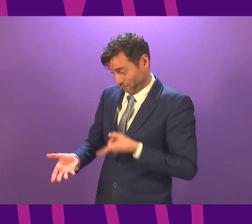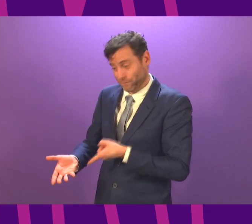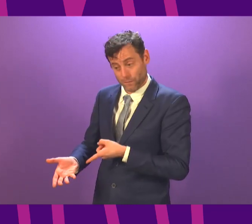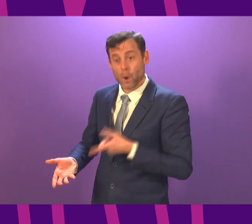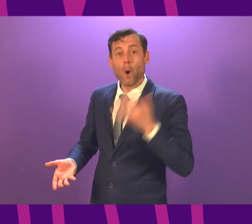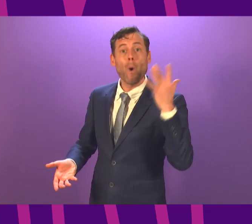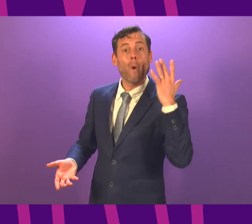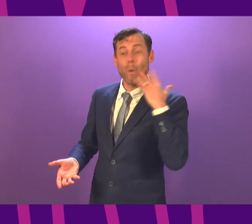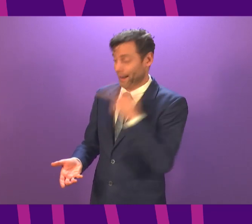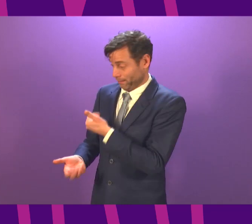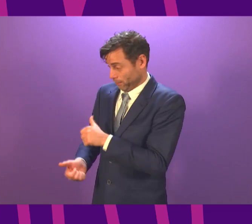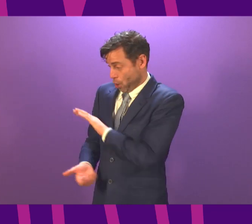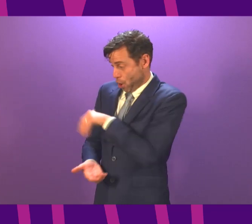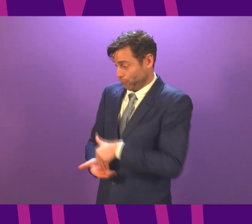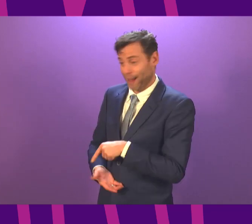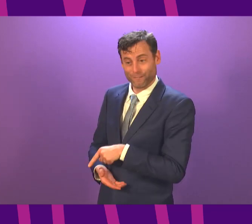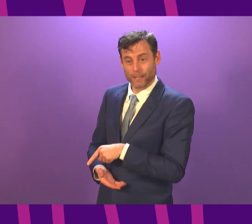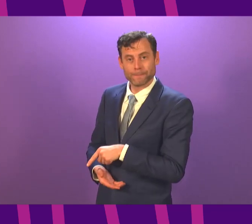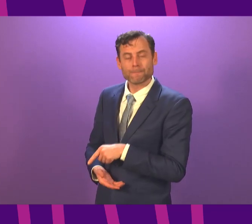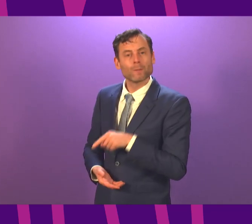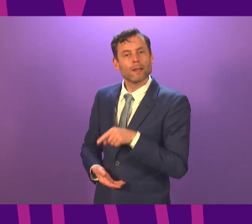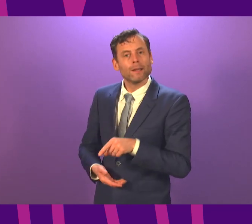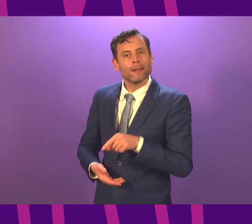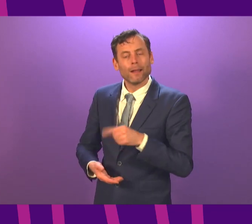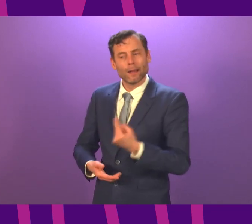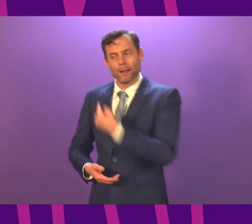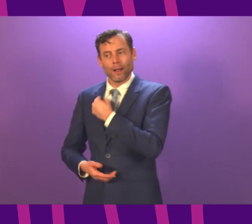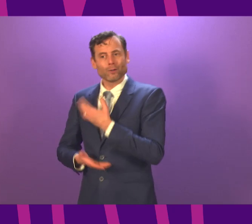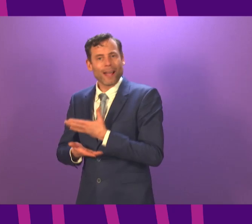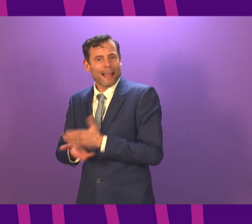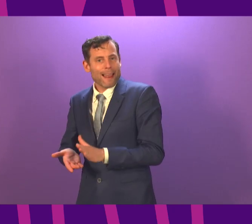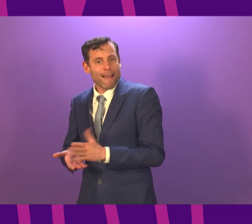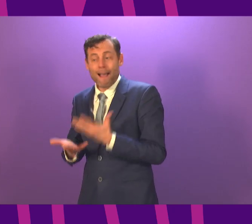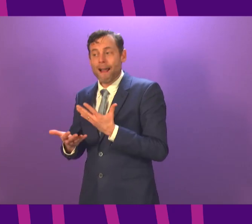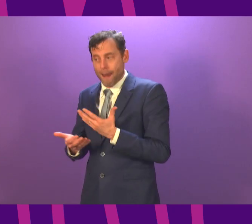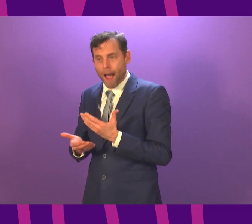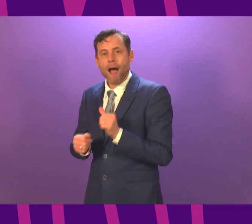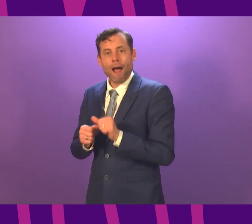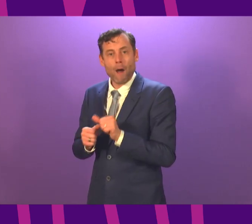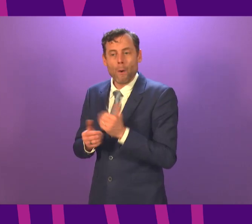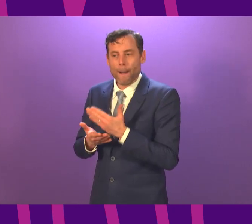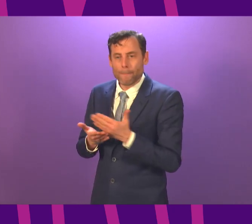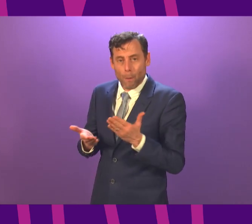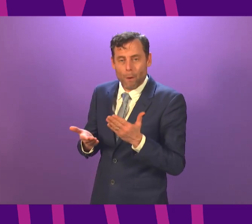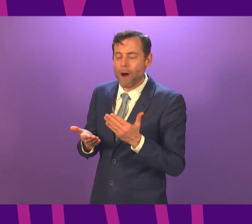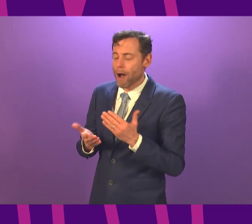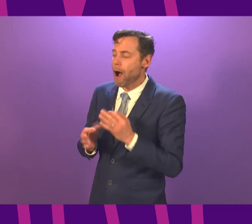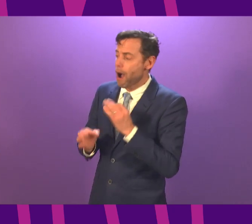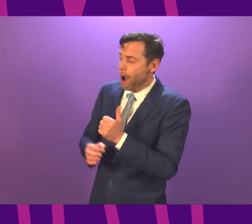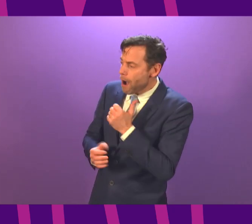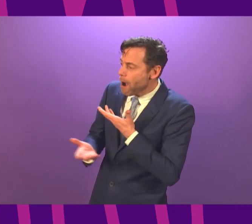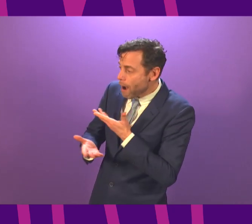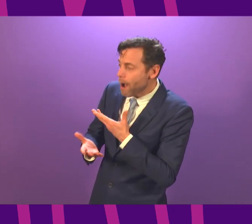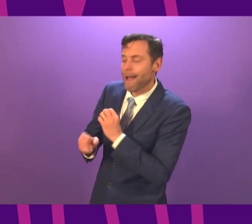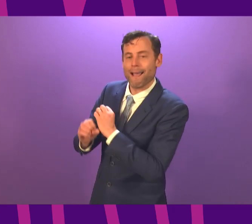That information is becoming clearer all the time and I hope will become much clearer and much firmer in the days ahead. As it does, we will make sure